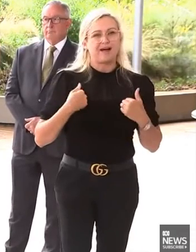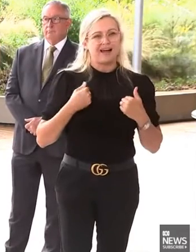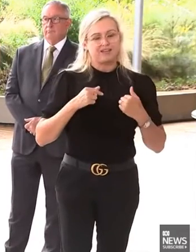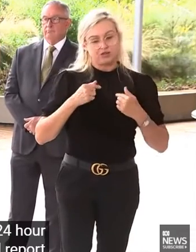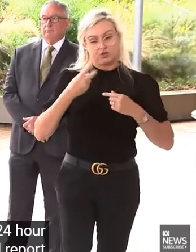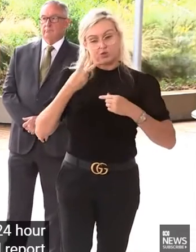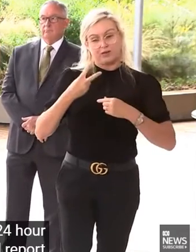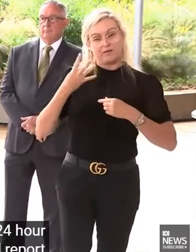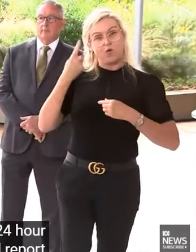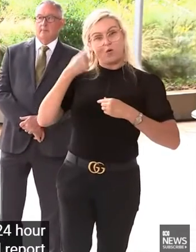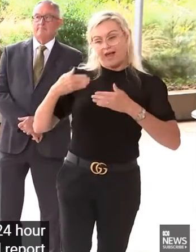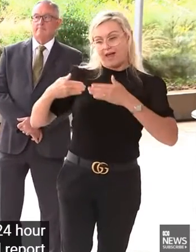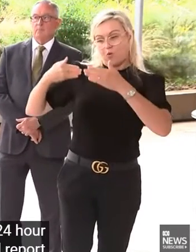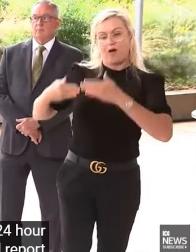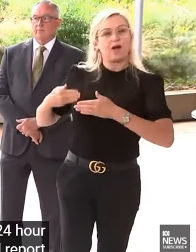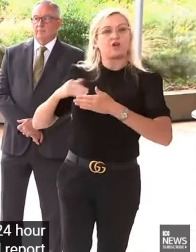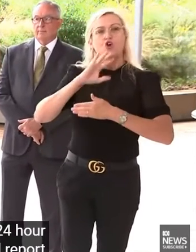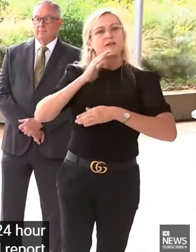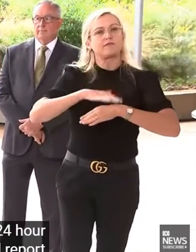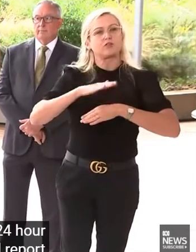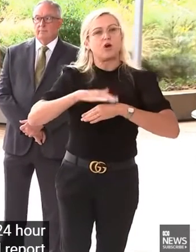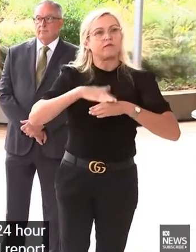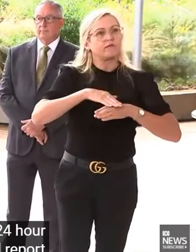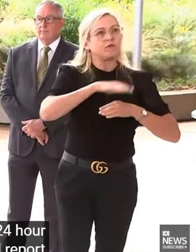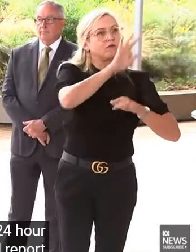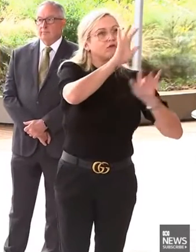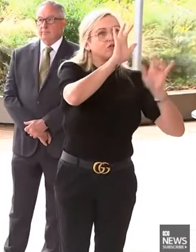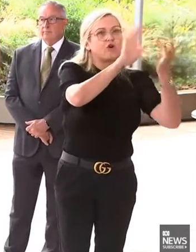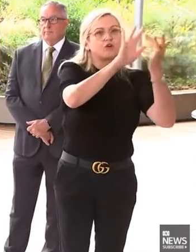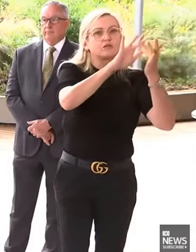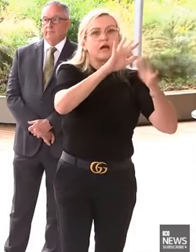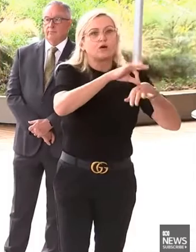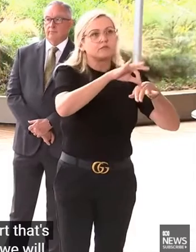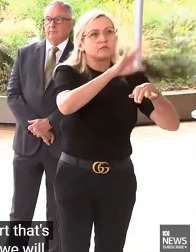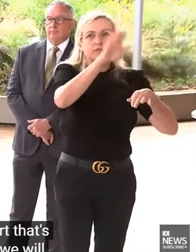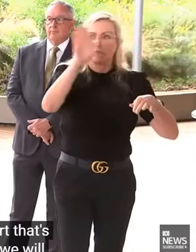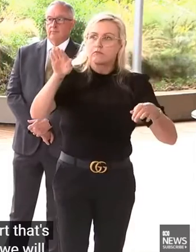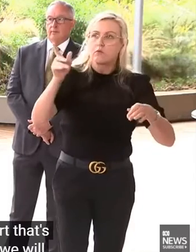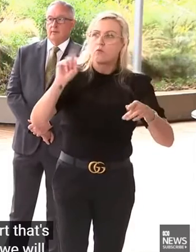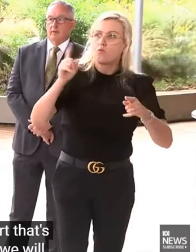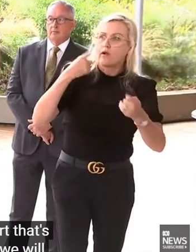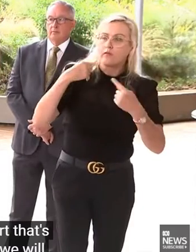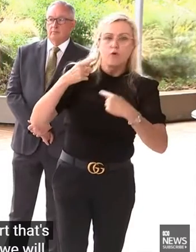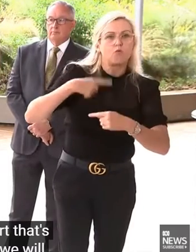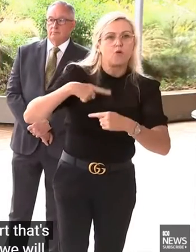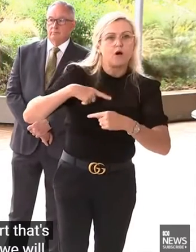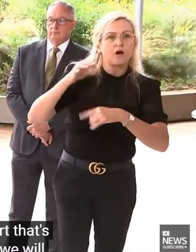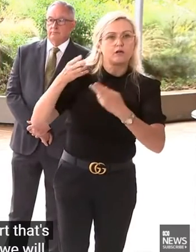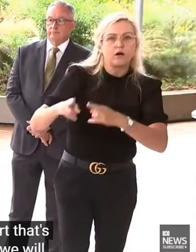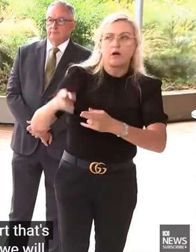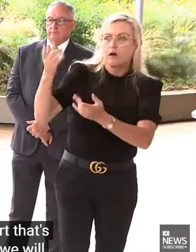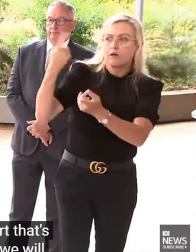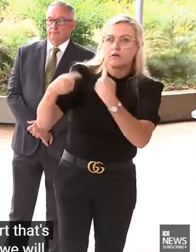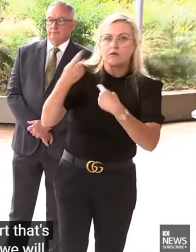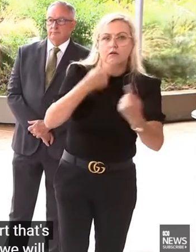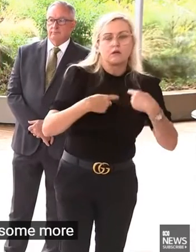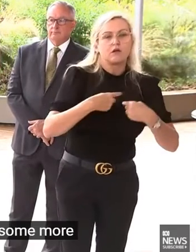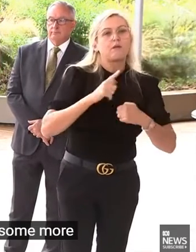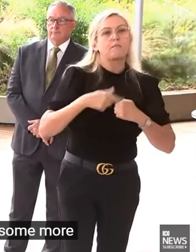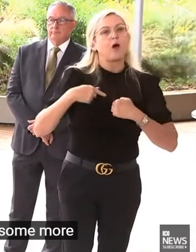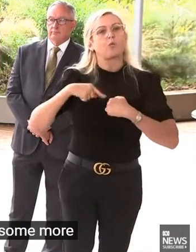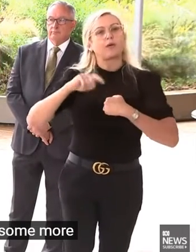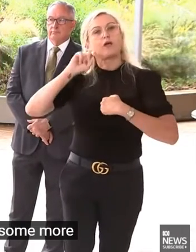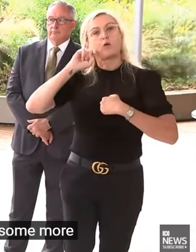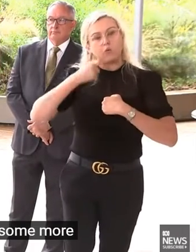cycle. So we will still report deaths, we'll still report vaccination status, but we will aggregate and give some